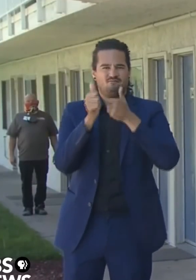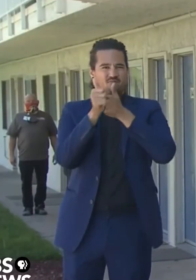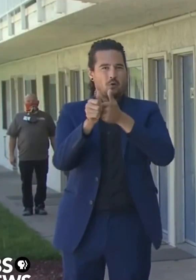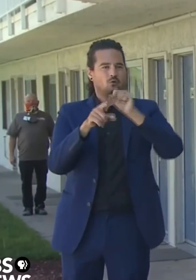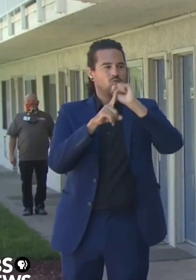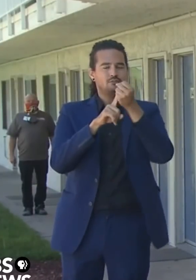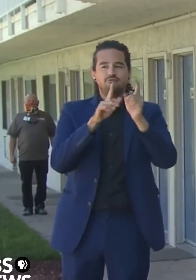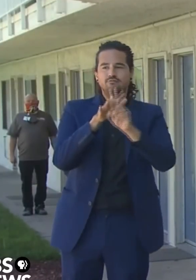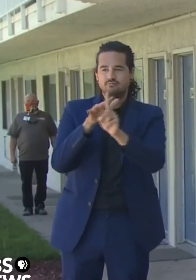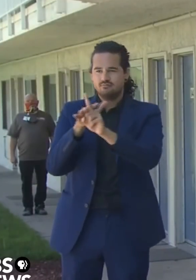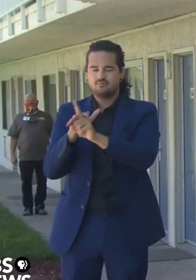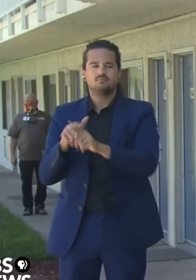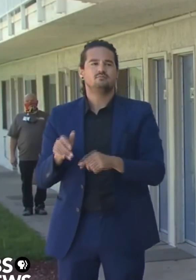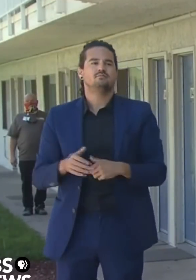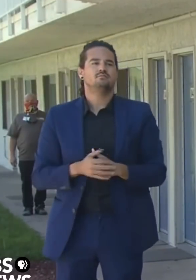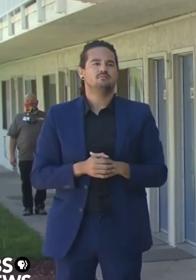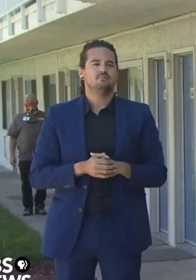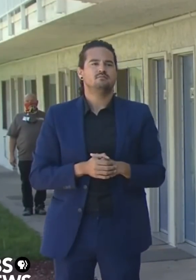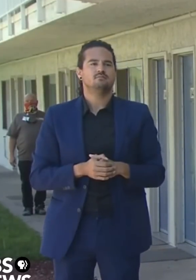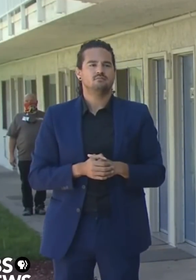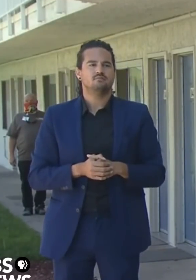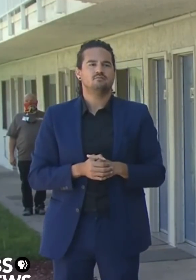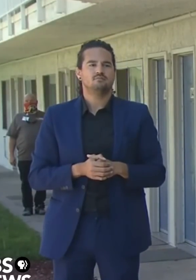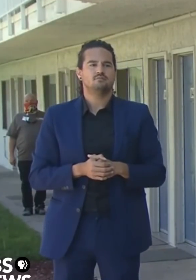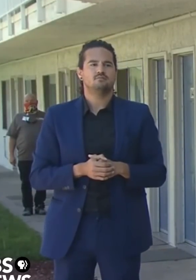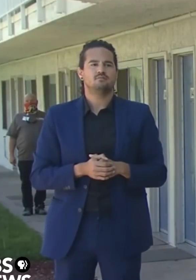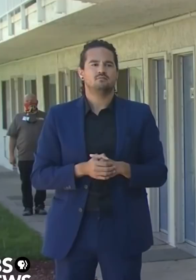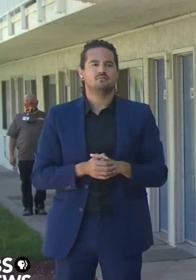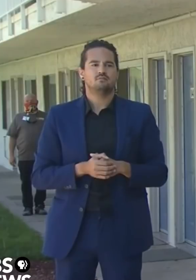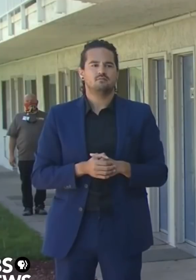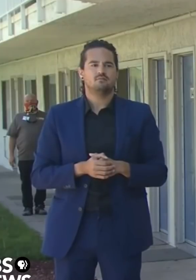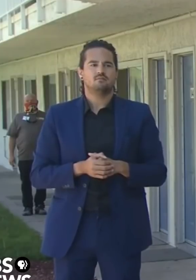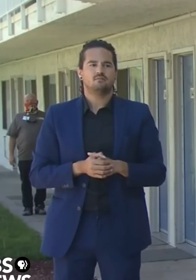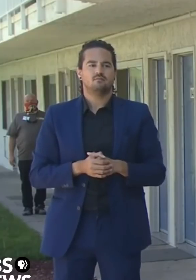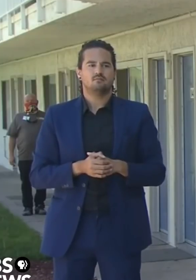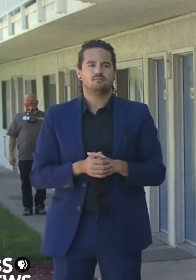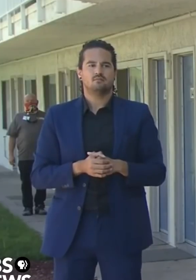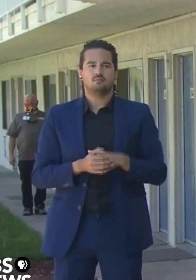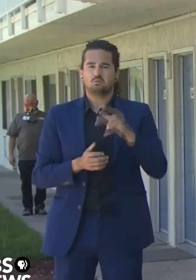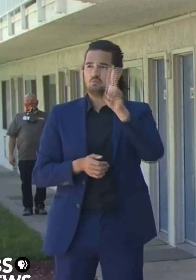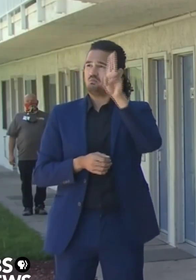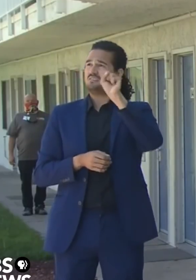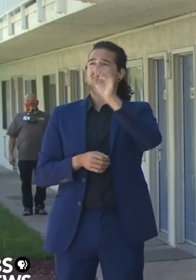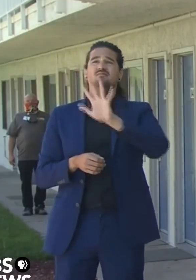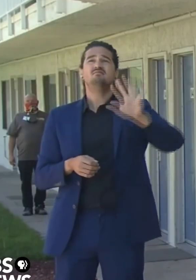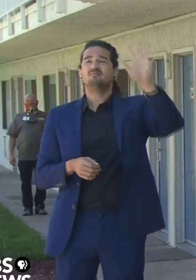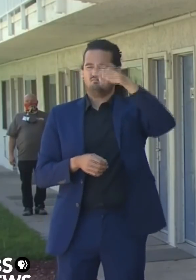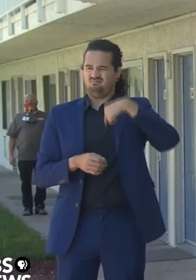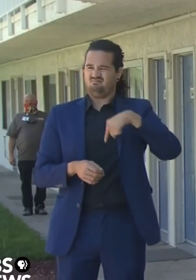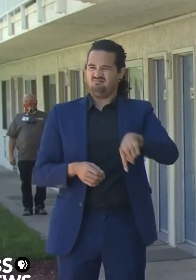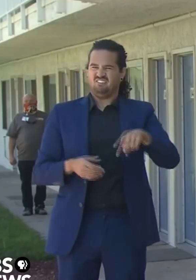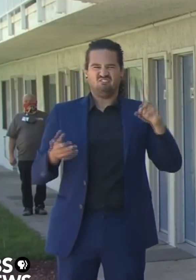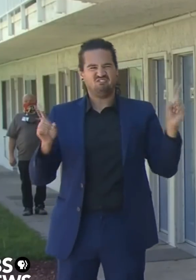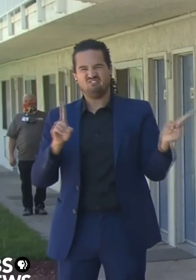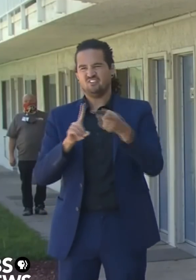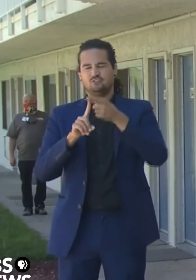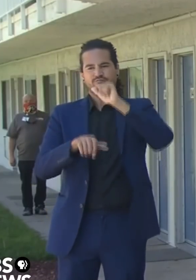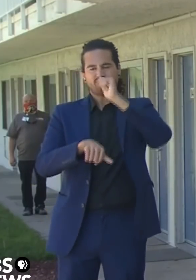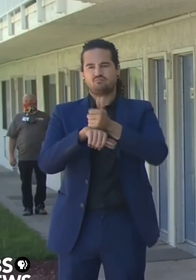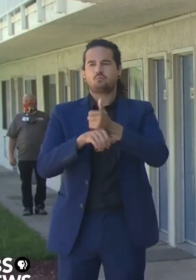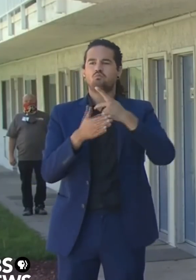nation. We refer to it as Project Room Key was a simple idea working with our federal partners, working with FEMA